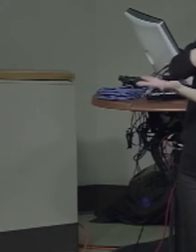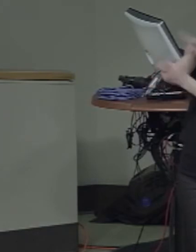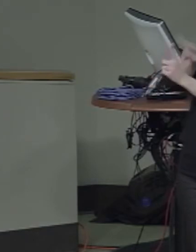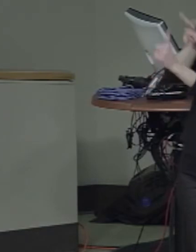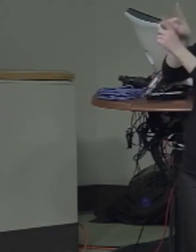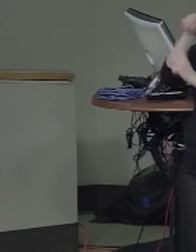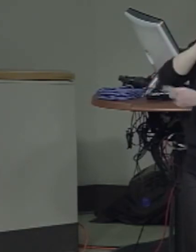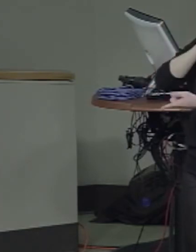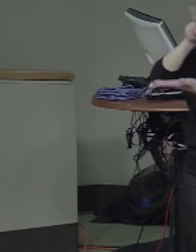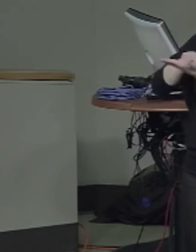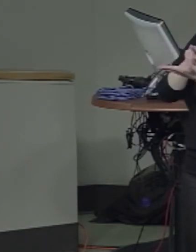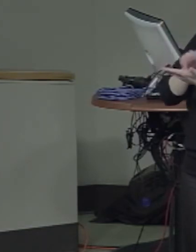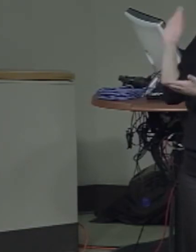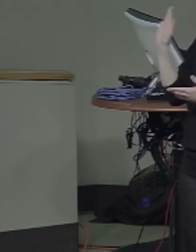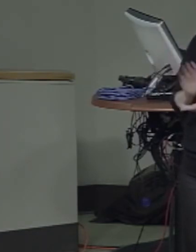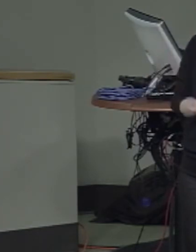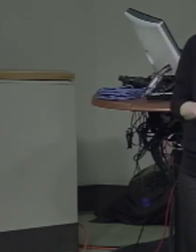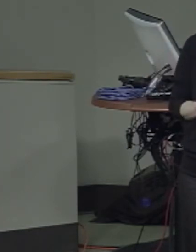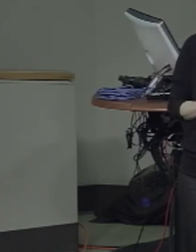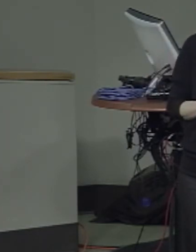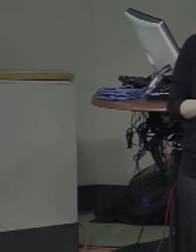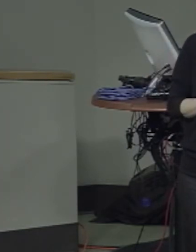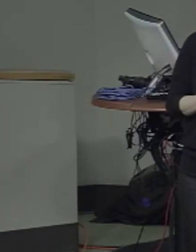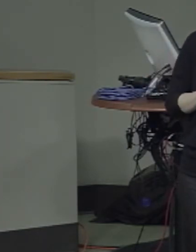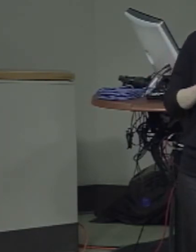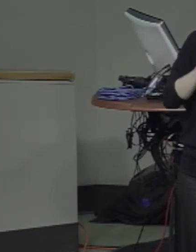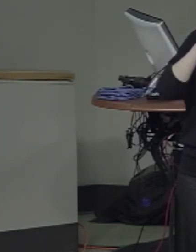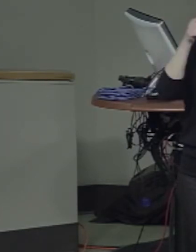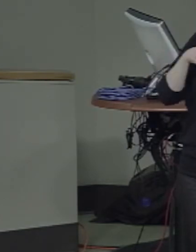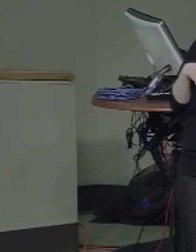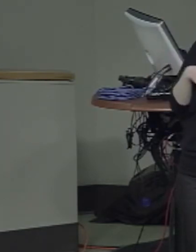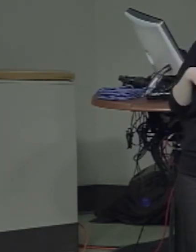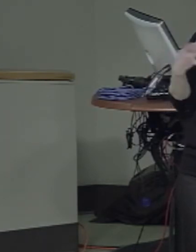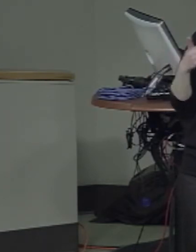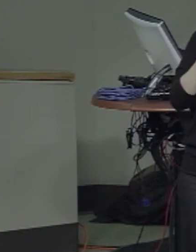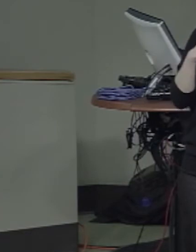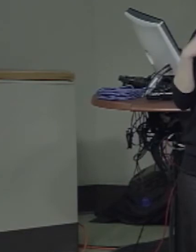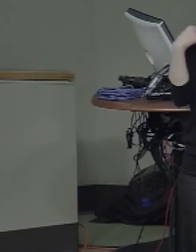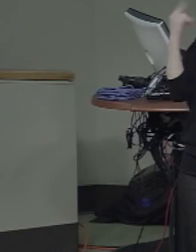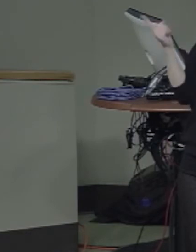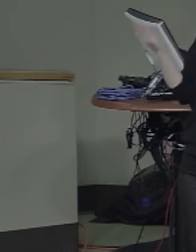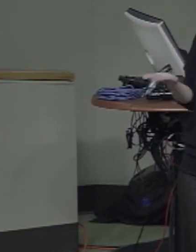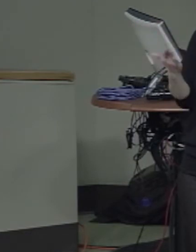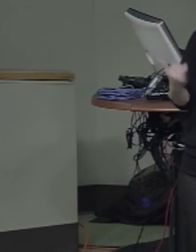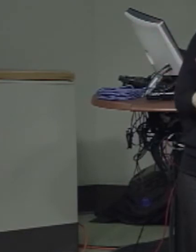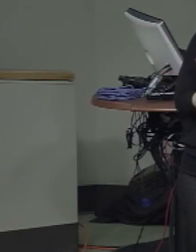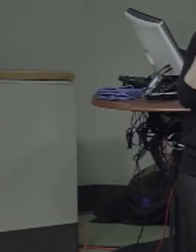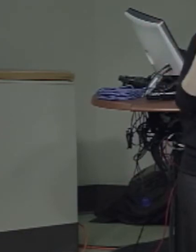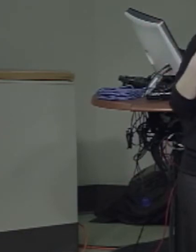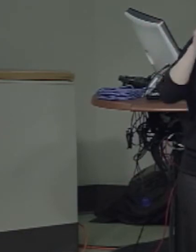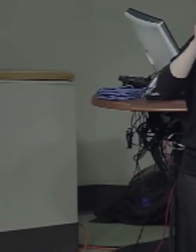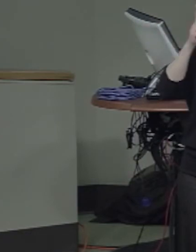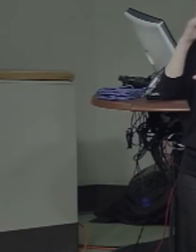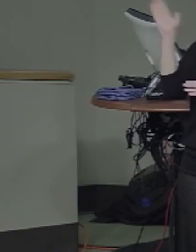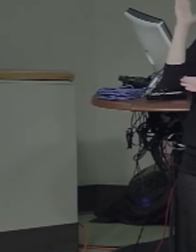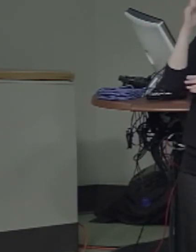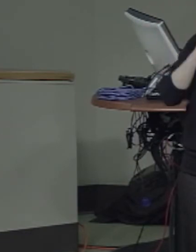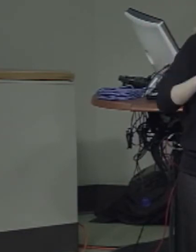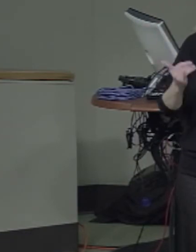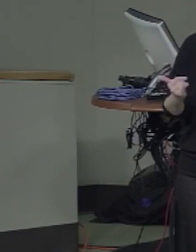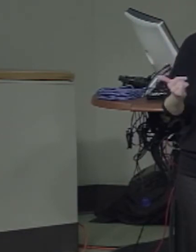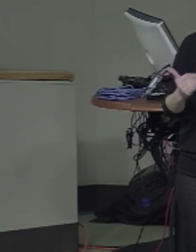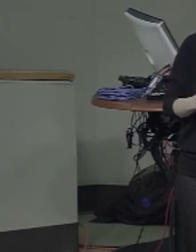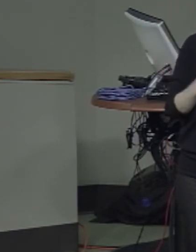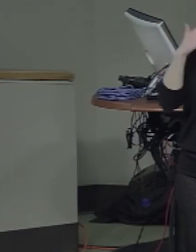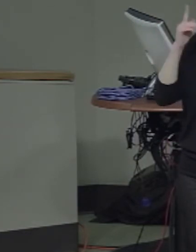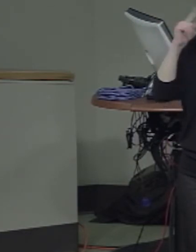We are especially delighted that he is here today and we look forward to his talk. Thank you very much for coming,